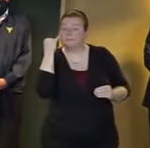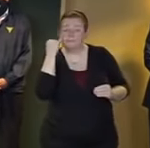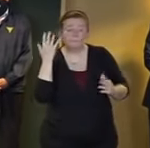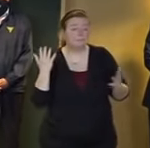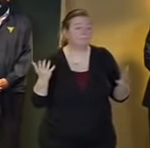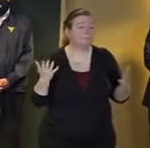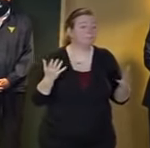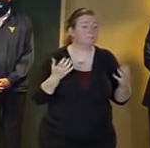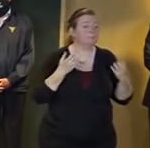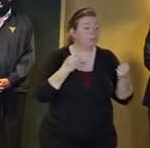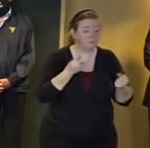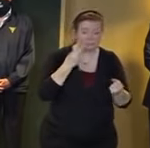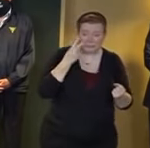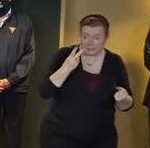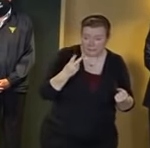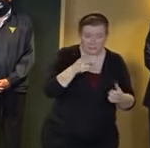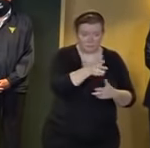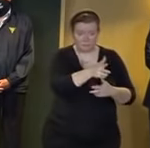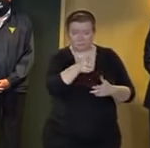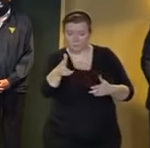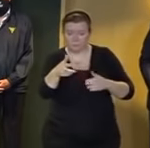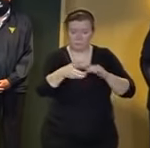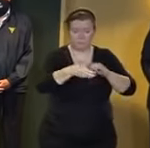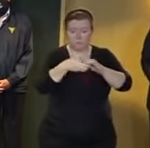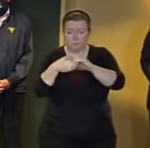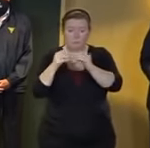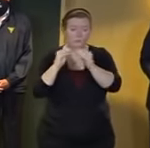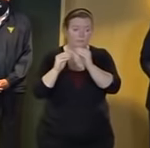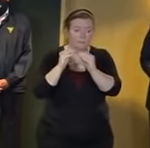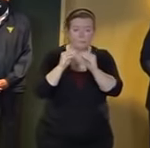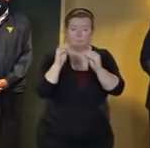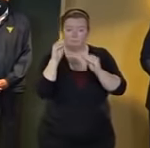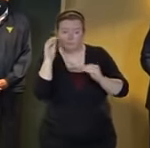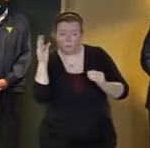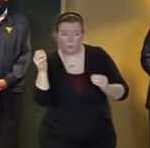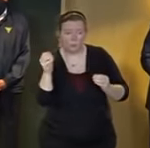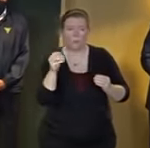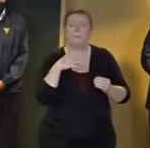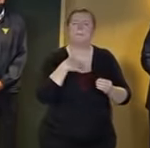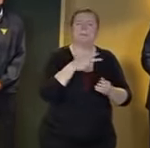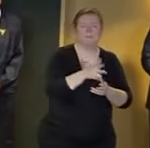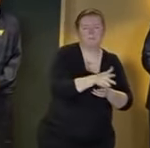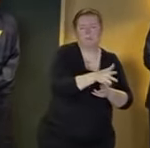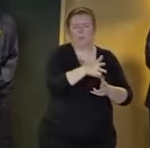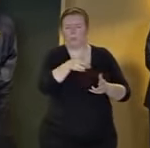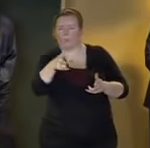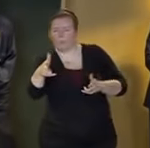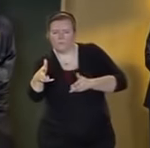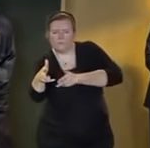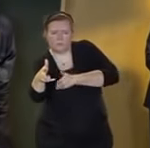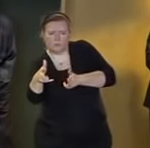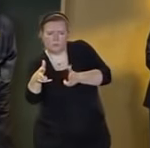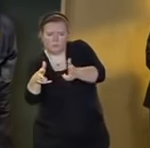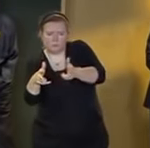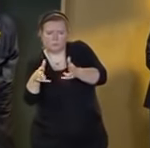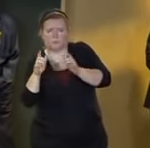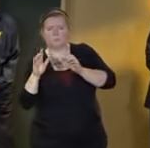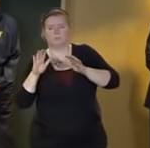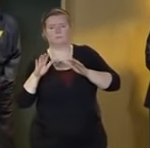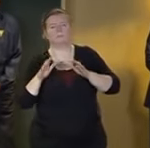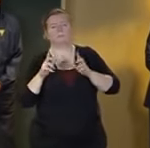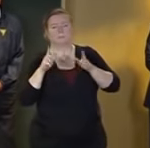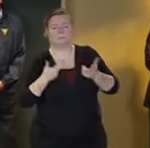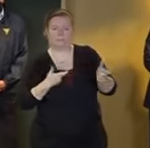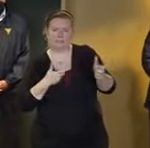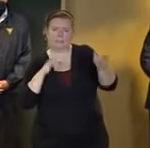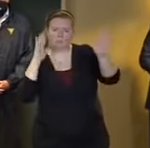you move over one one lane and if you can't you reduce your speed by at least 20 miles an hour to safely pass them we will